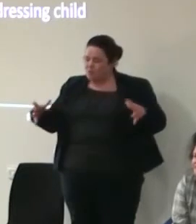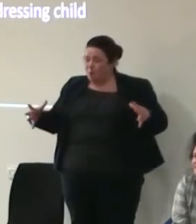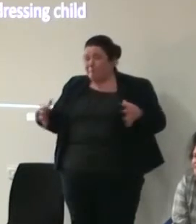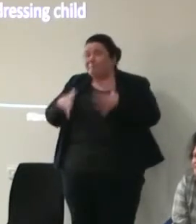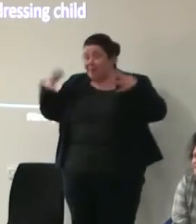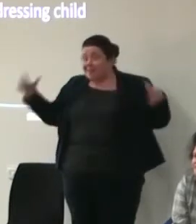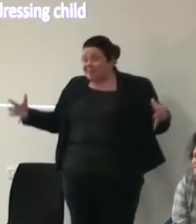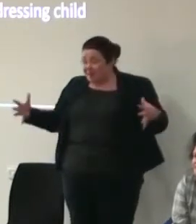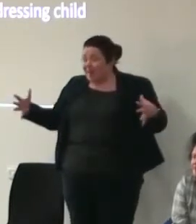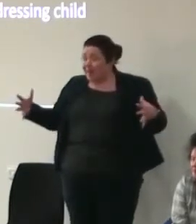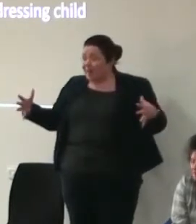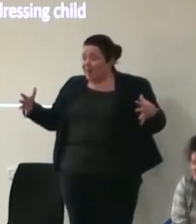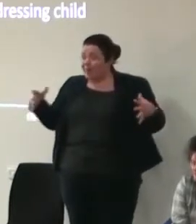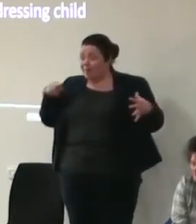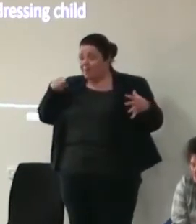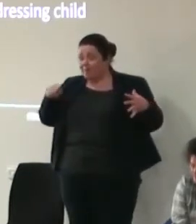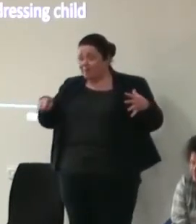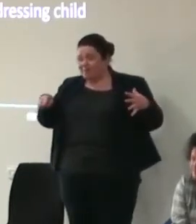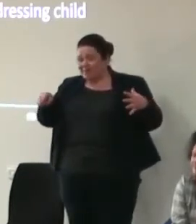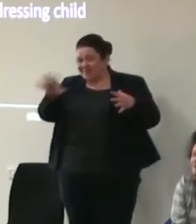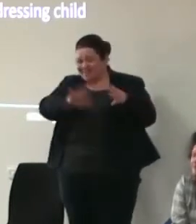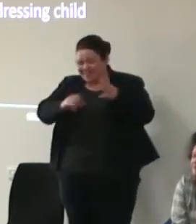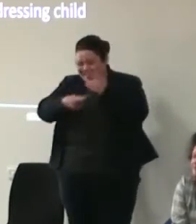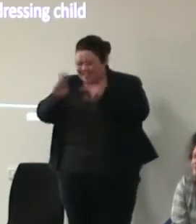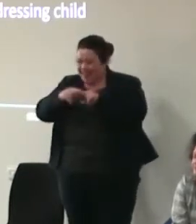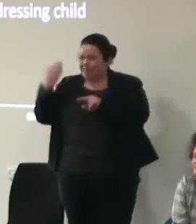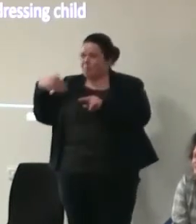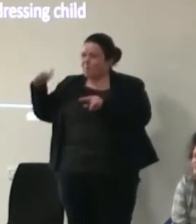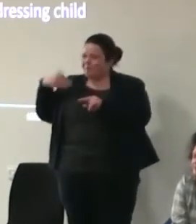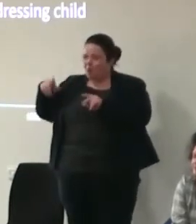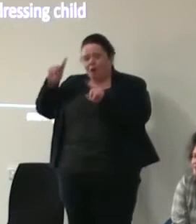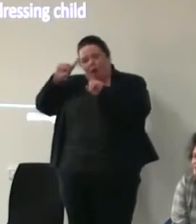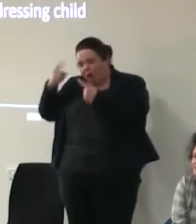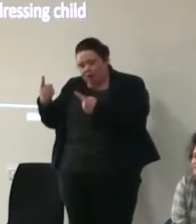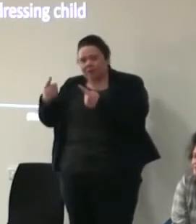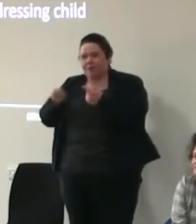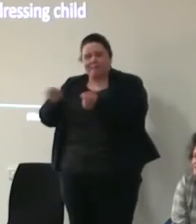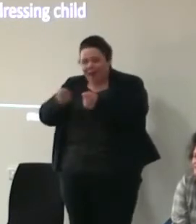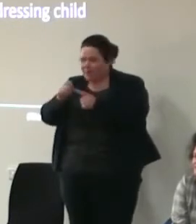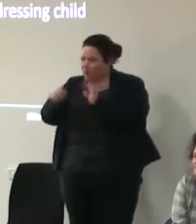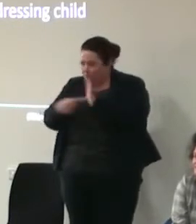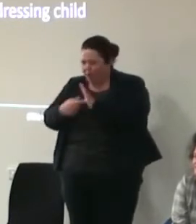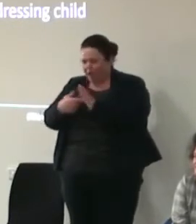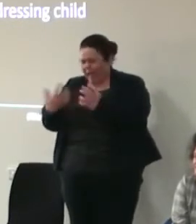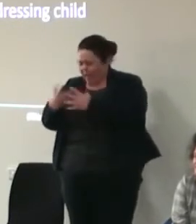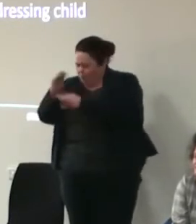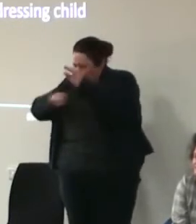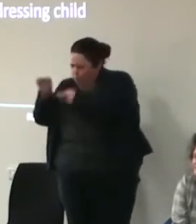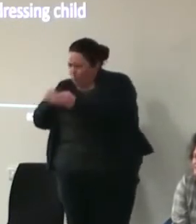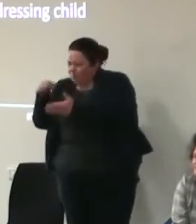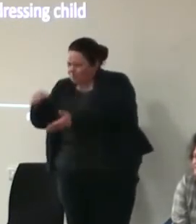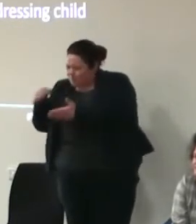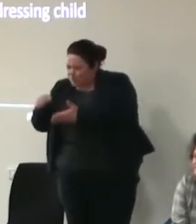massively because they were enabling staff who were previously unable to do certain things to manage projects to learn how budgets work and to really